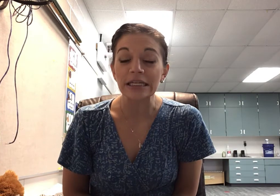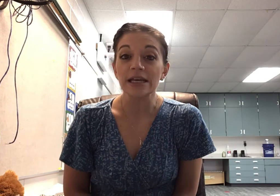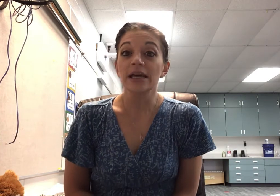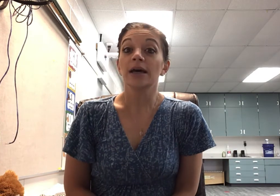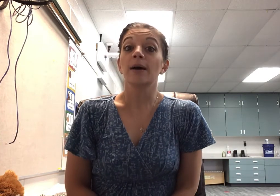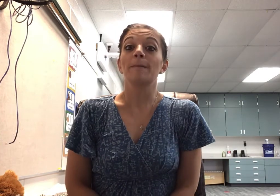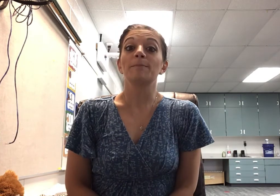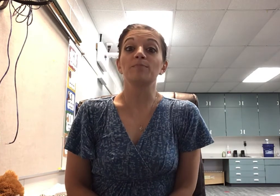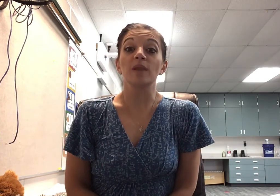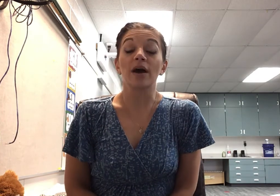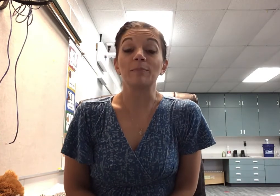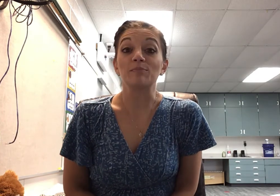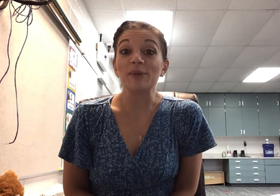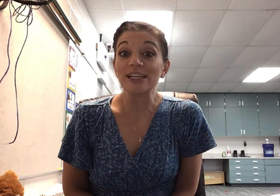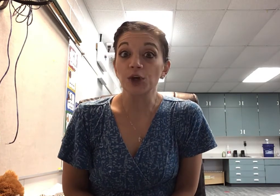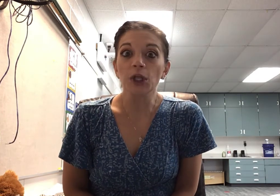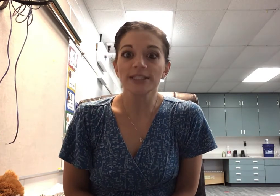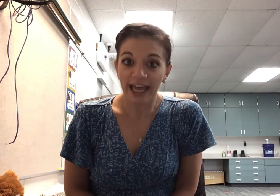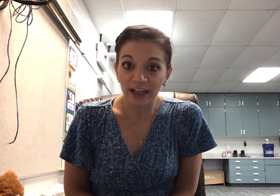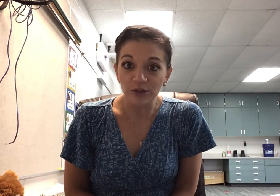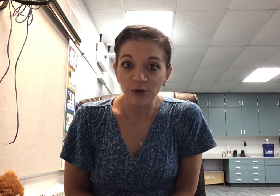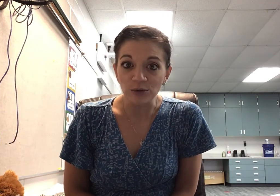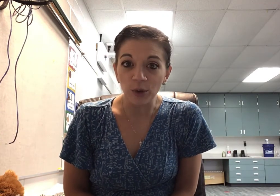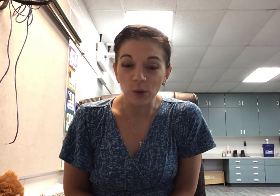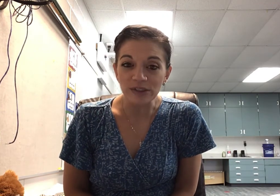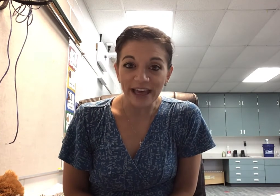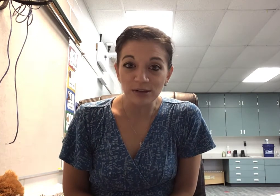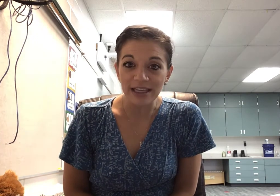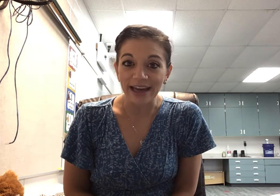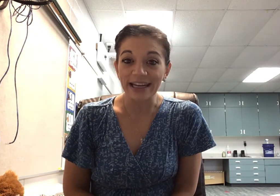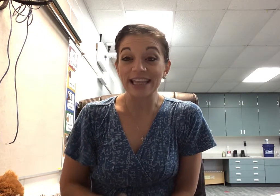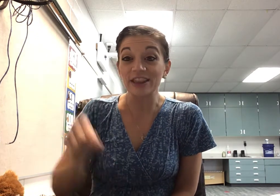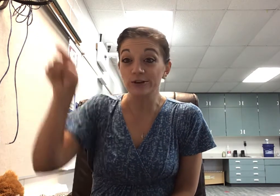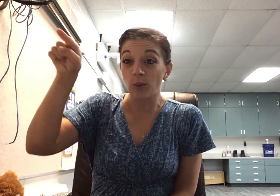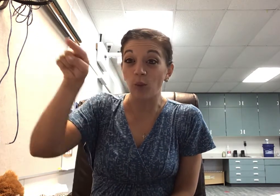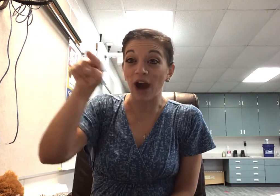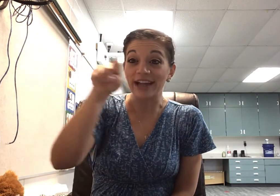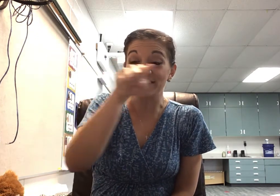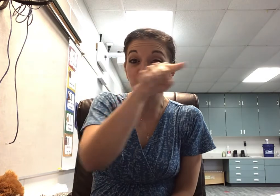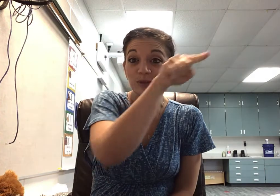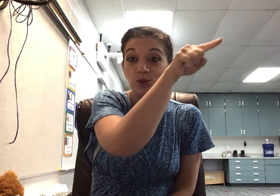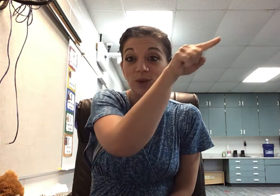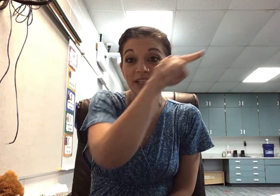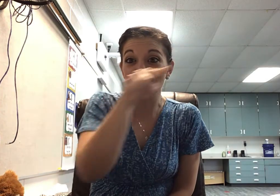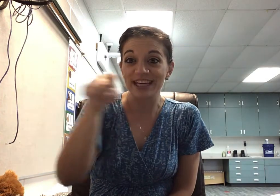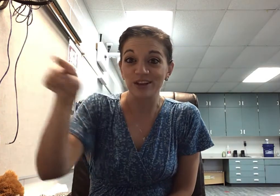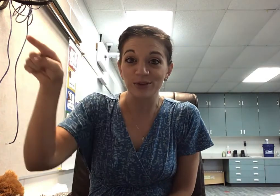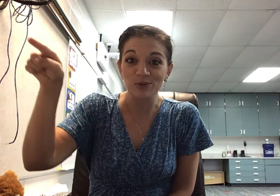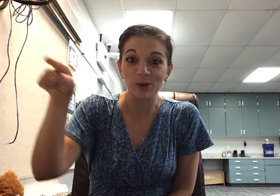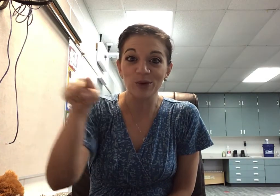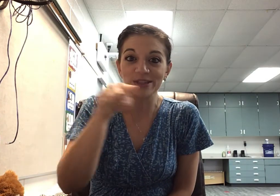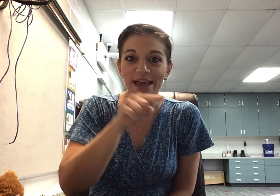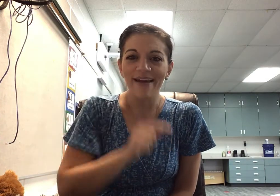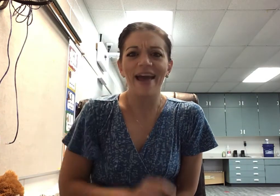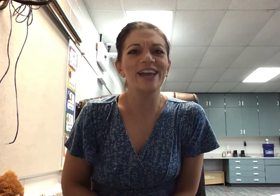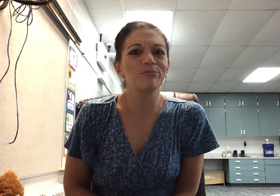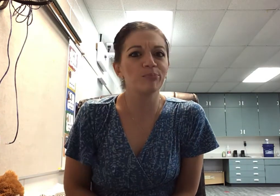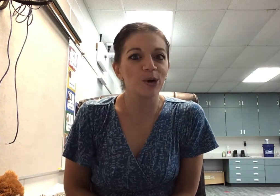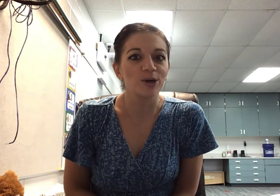big tall telephone poles outside and then there's a wire between the telephone poles and birds